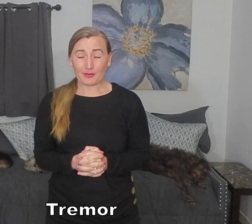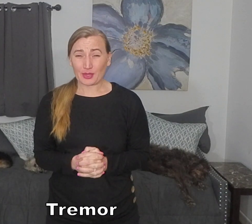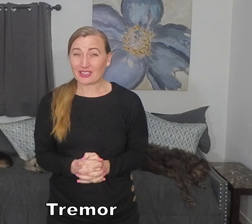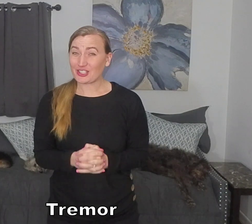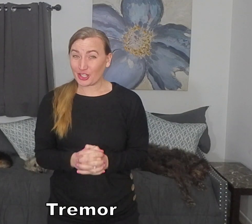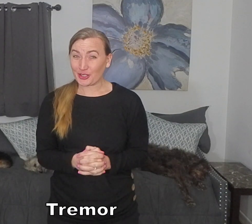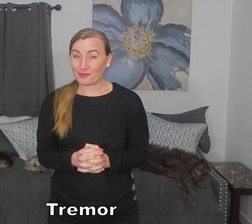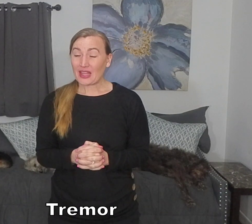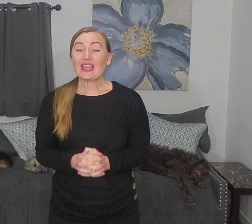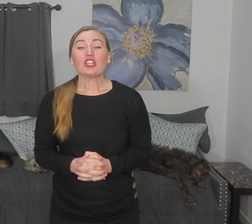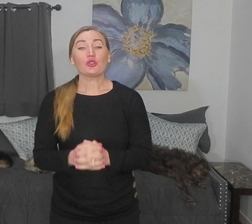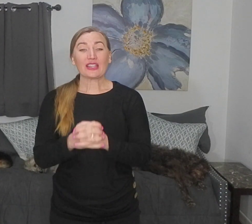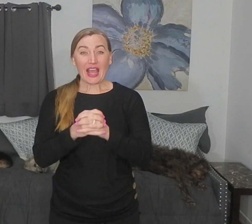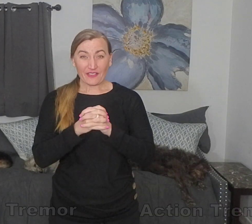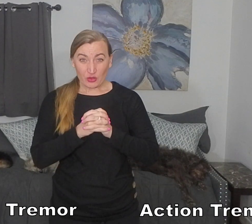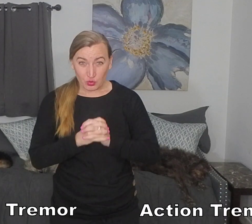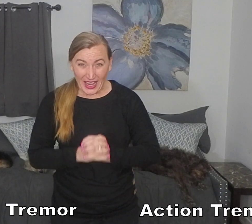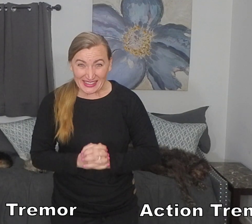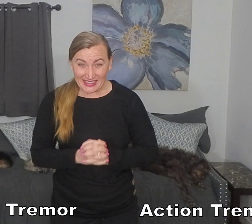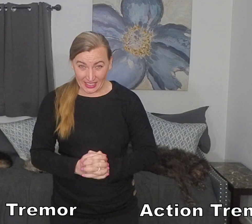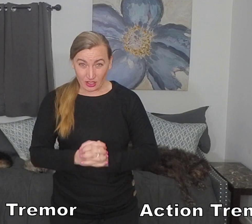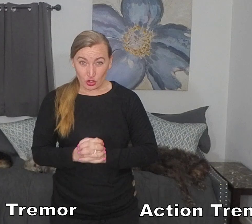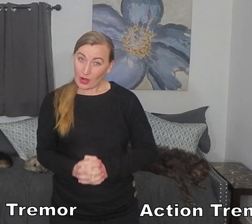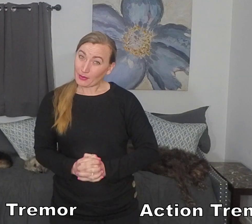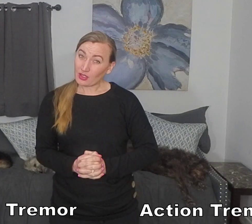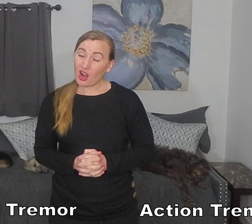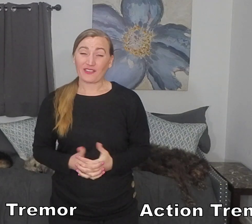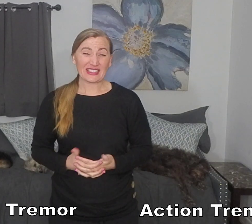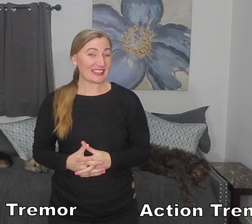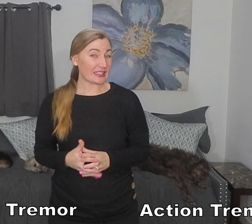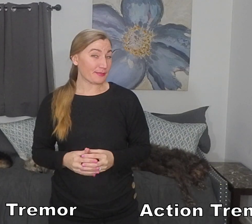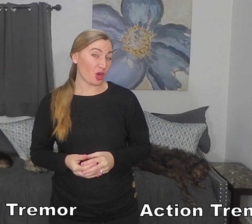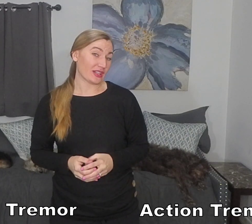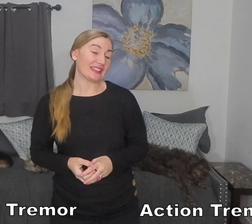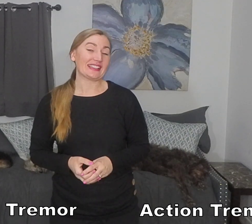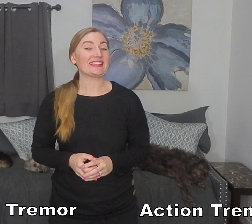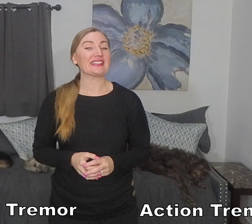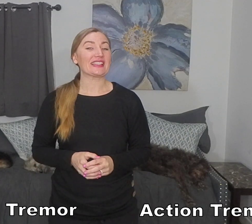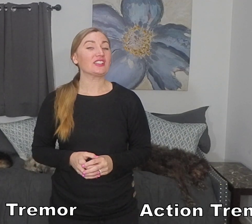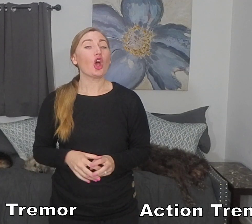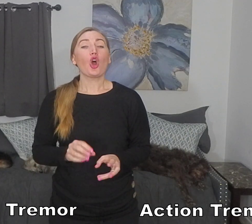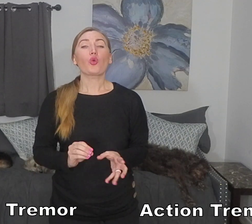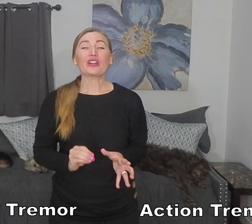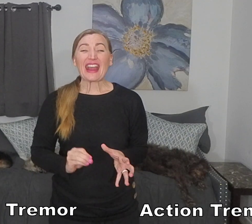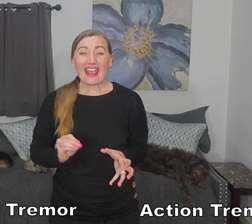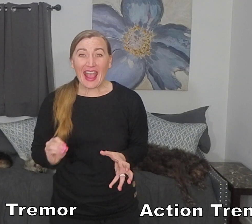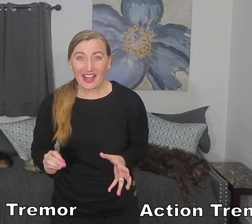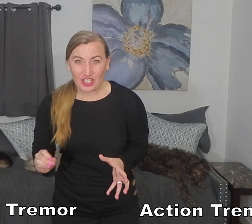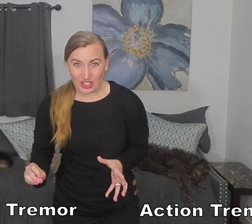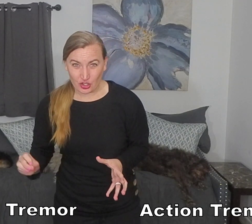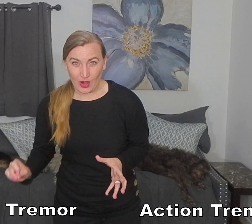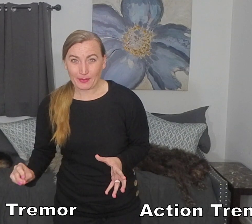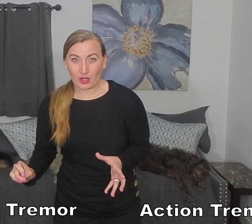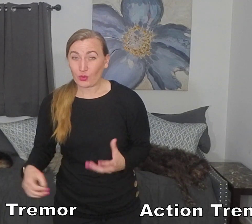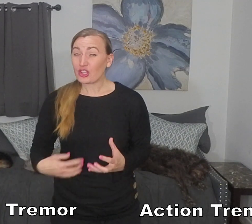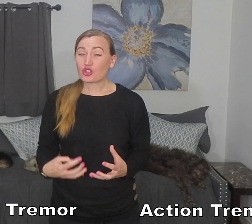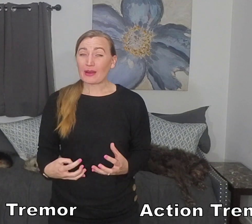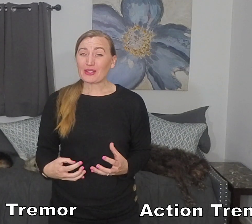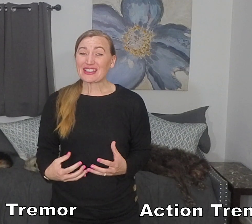umbrella term. You can have a resting tremor, often seen in Parkinson's disease, or an action tremor, where the tremors